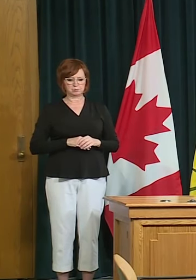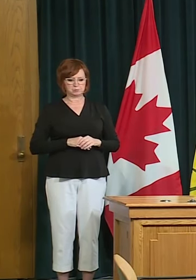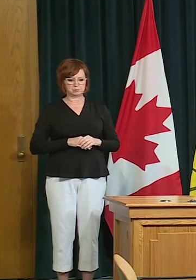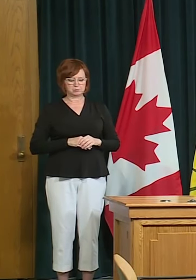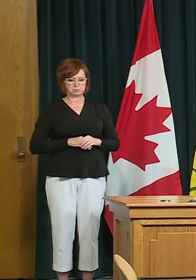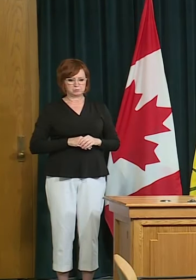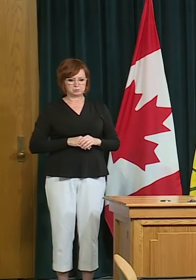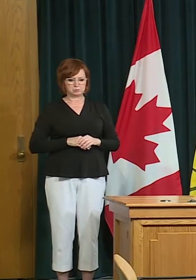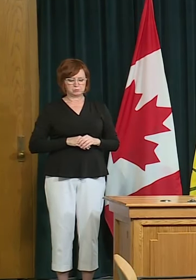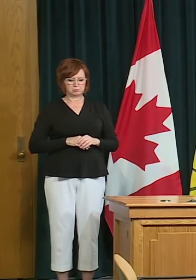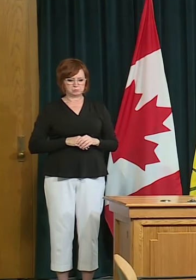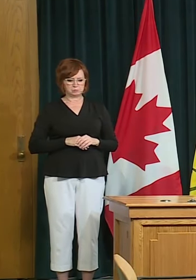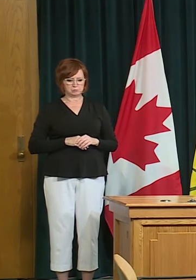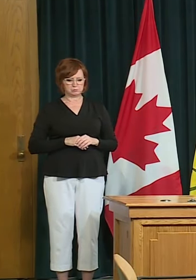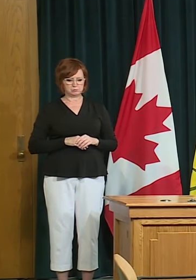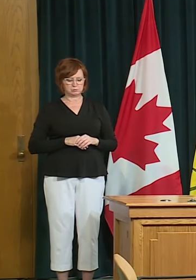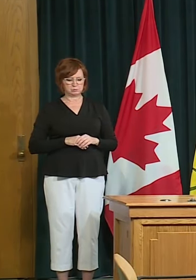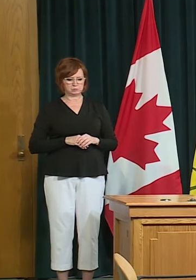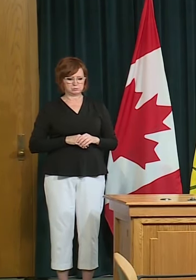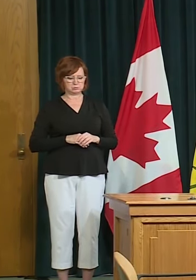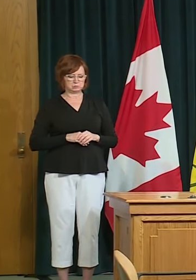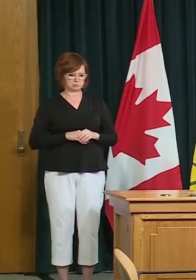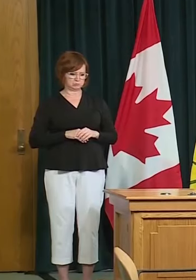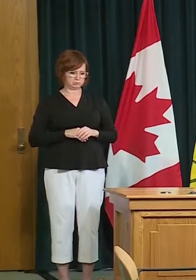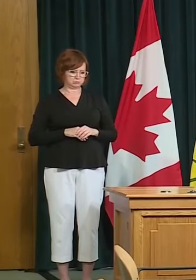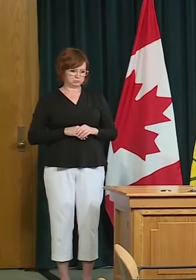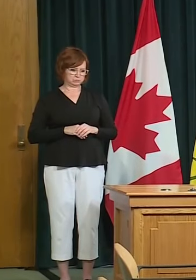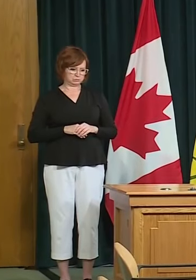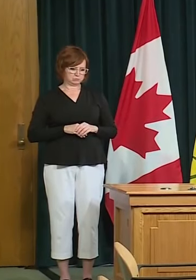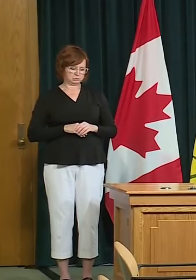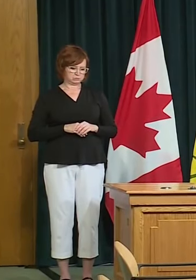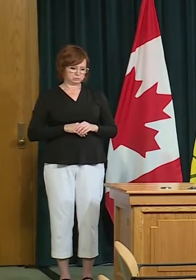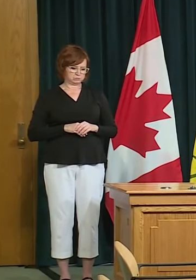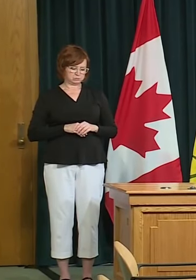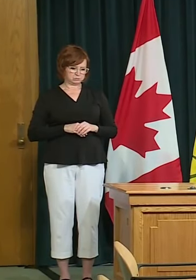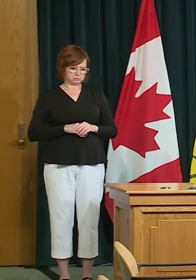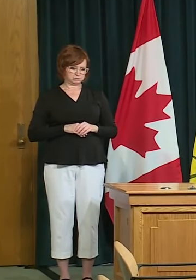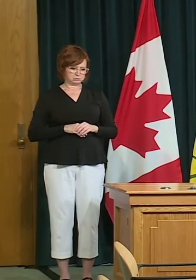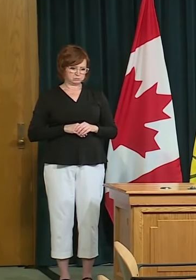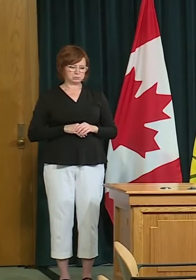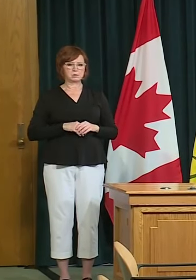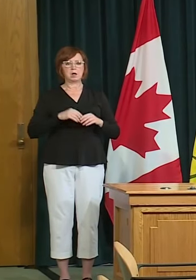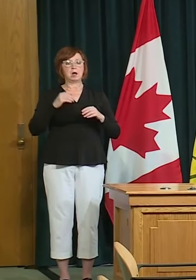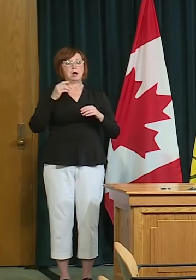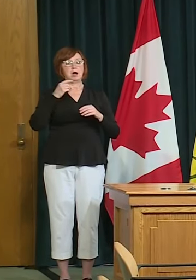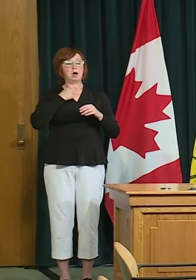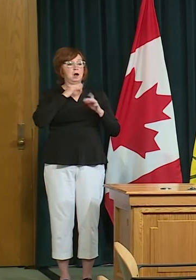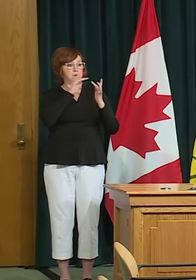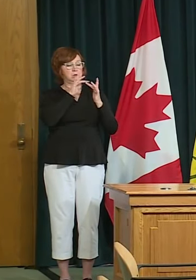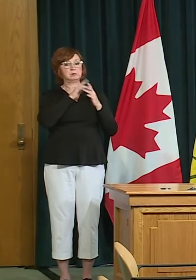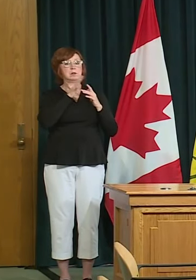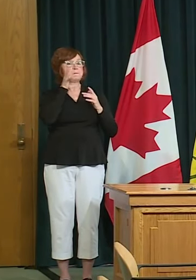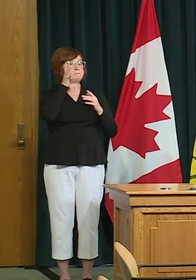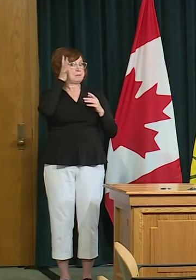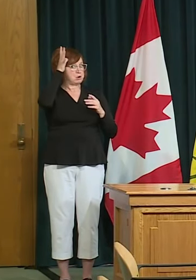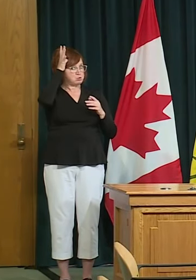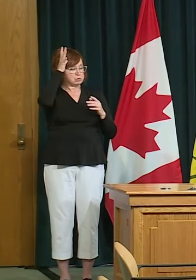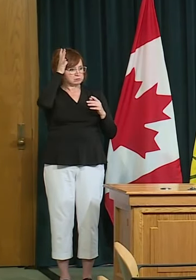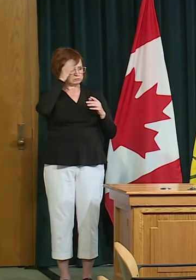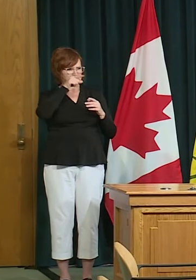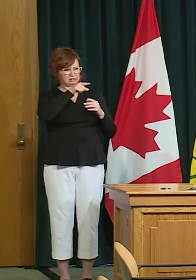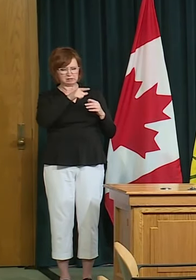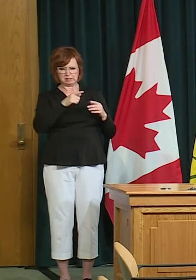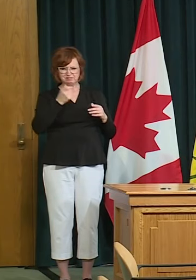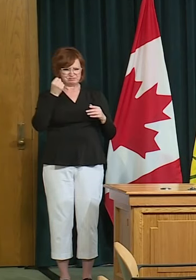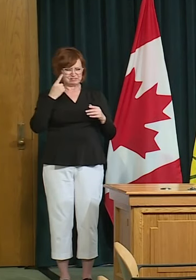many parents i'm communicating with still do not understand why playgrounds boarding fields for at least informal